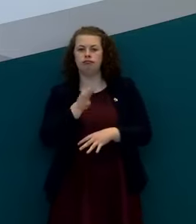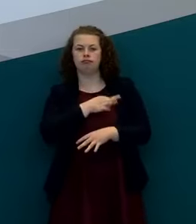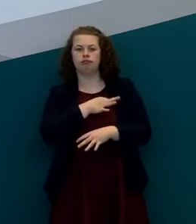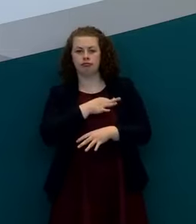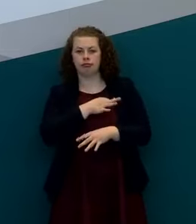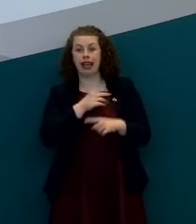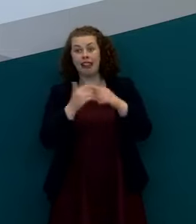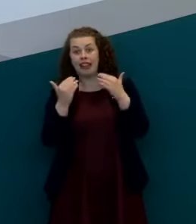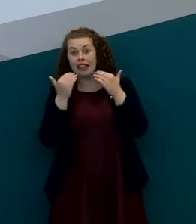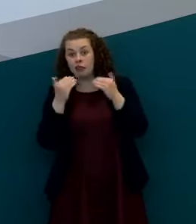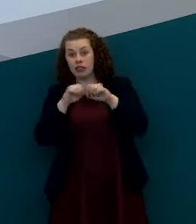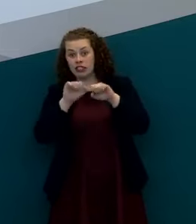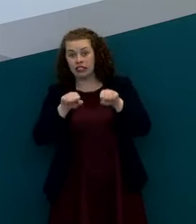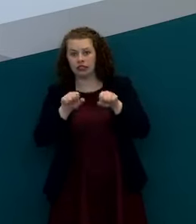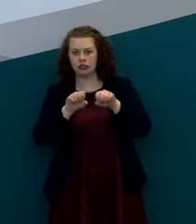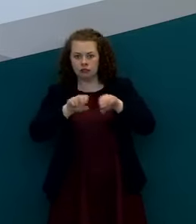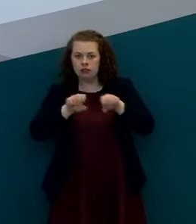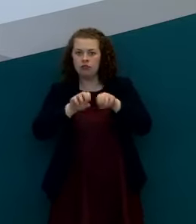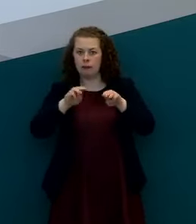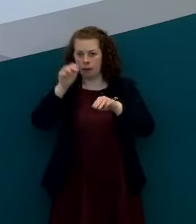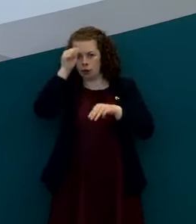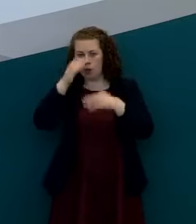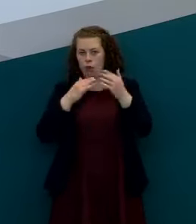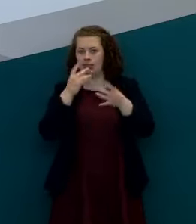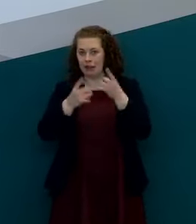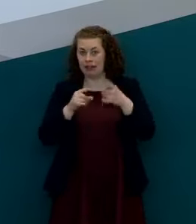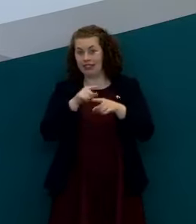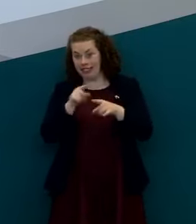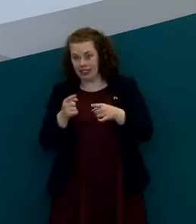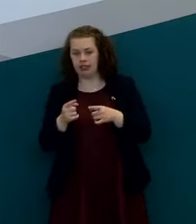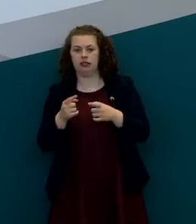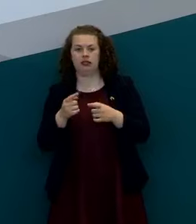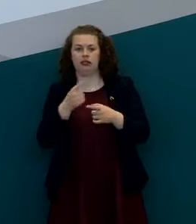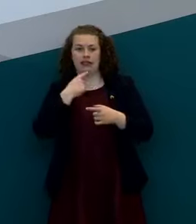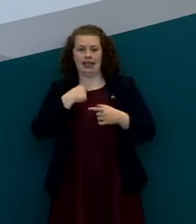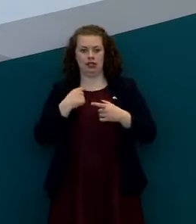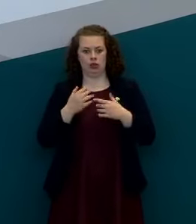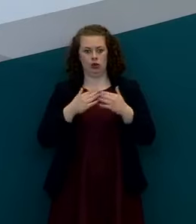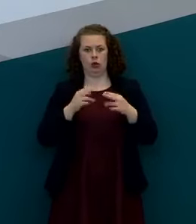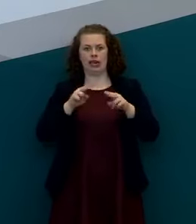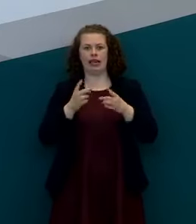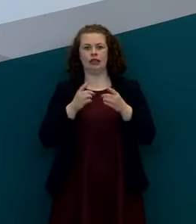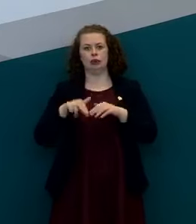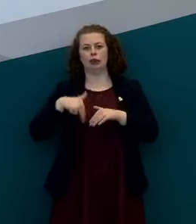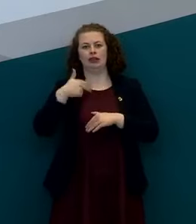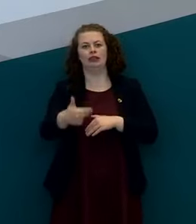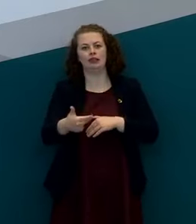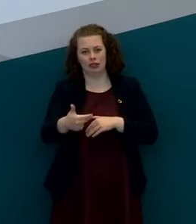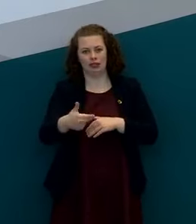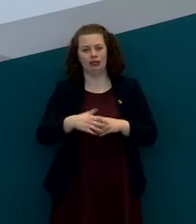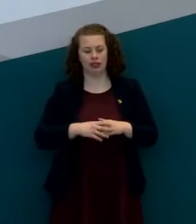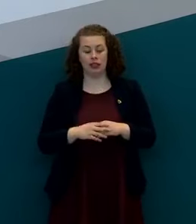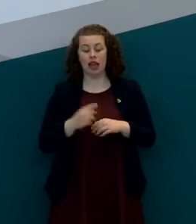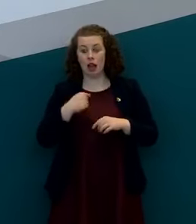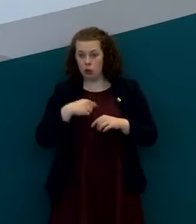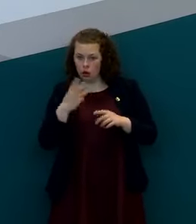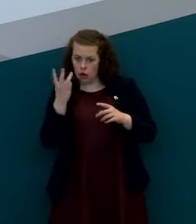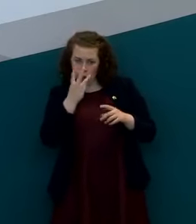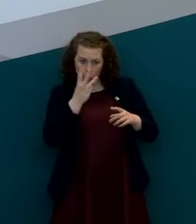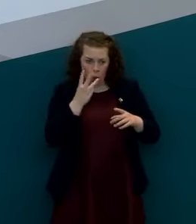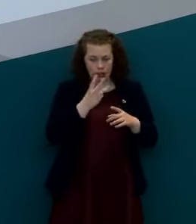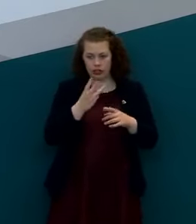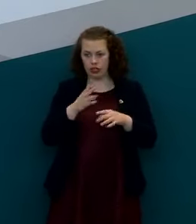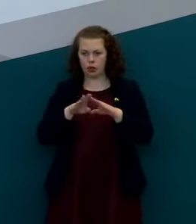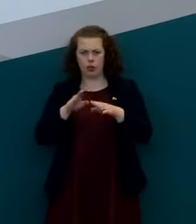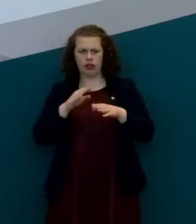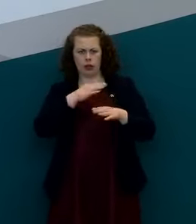to support our management of all of that and all of that is happening uh uh with with with with the greatest if you like of priority to try